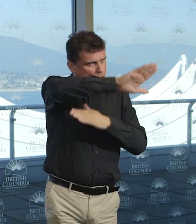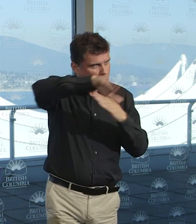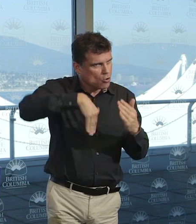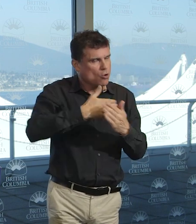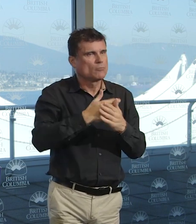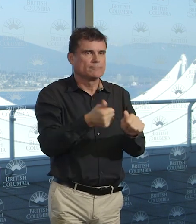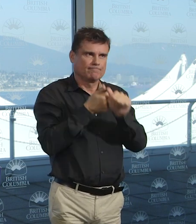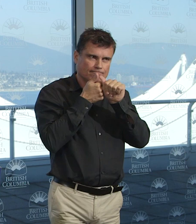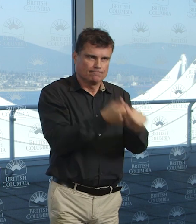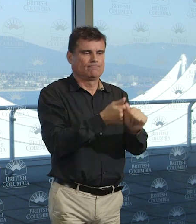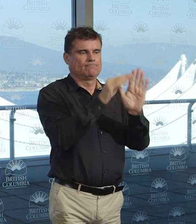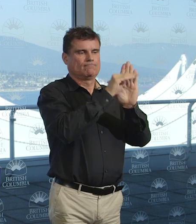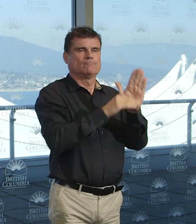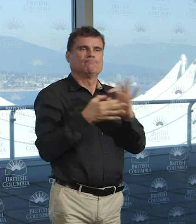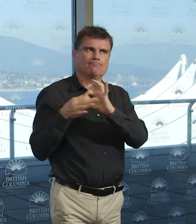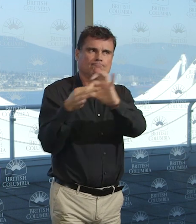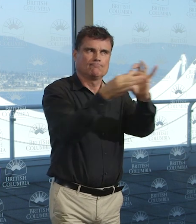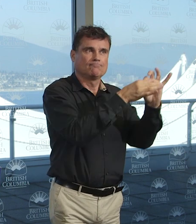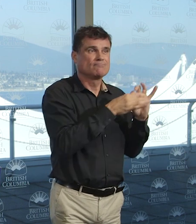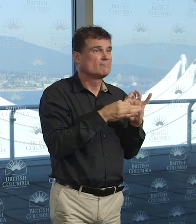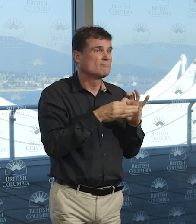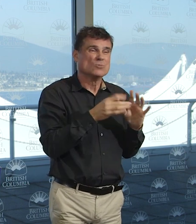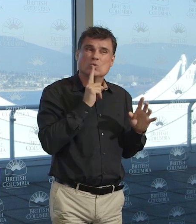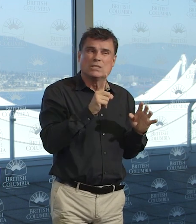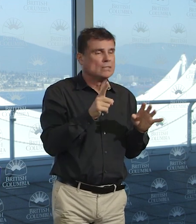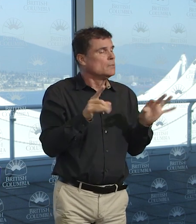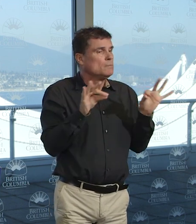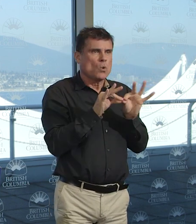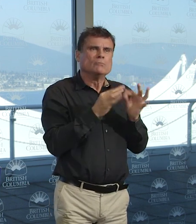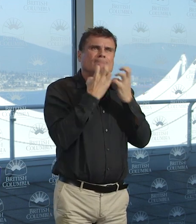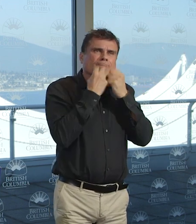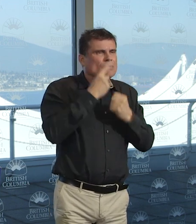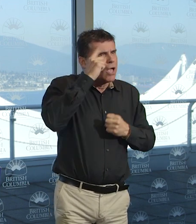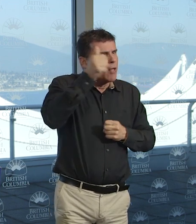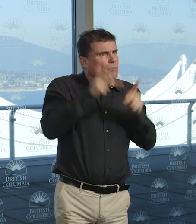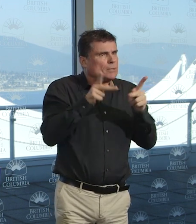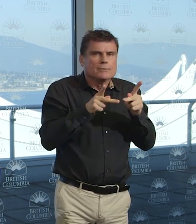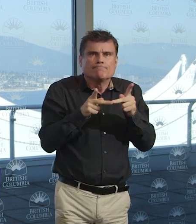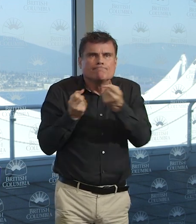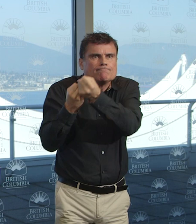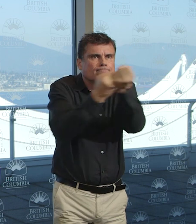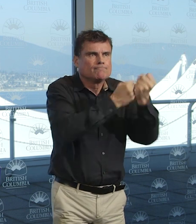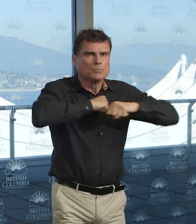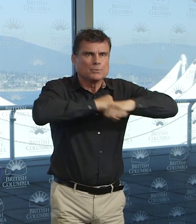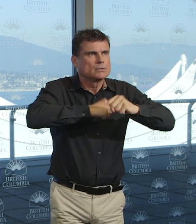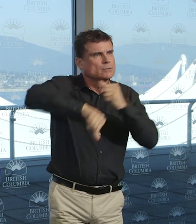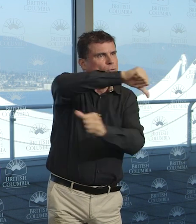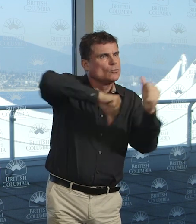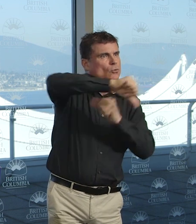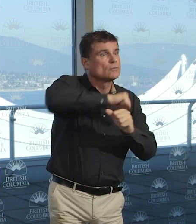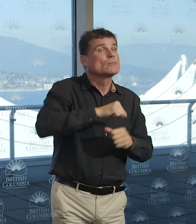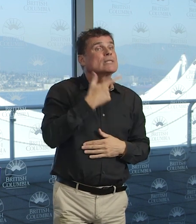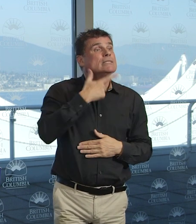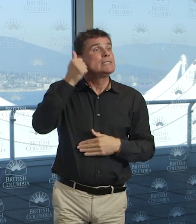say a couple of extra things. Yesterday, we convened Isabel McKenzie, the Seniors Advocate, staff of the Ministry of Health, and MLAs from